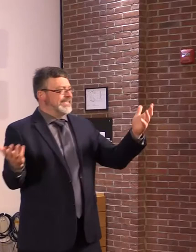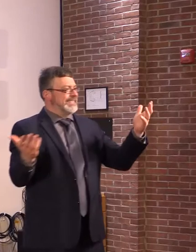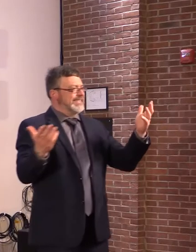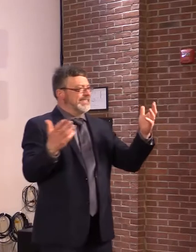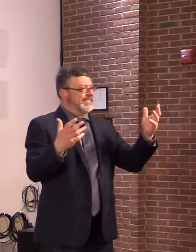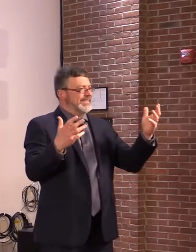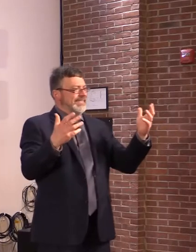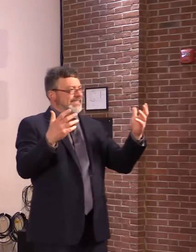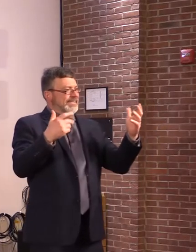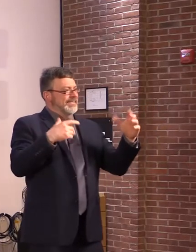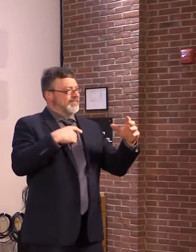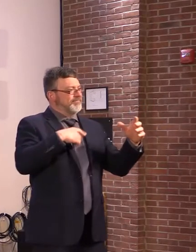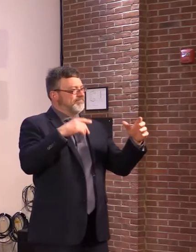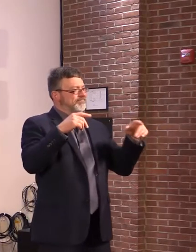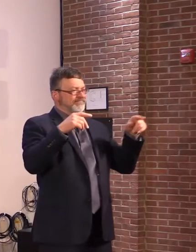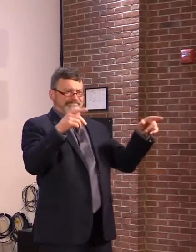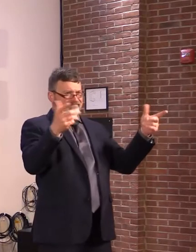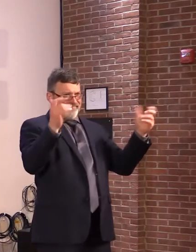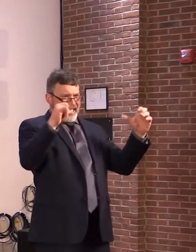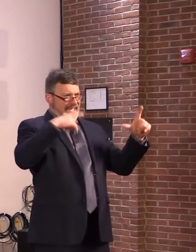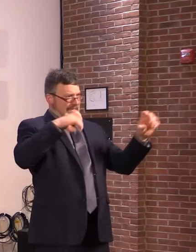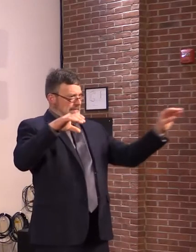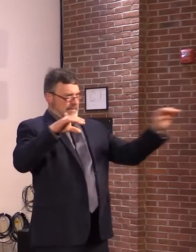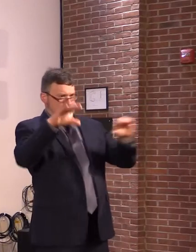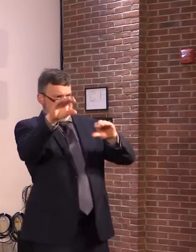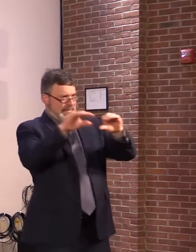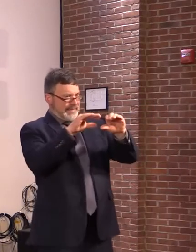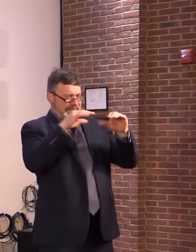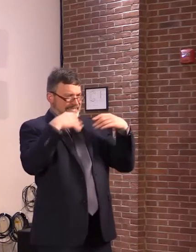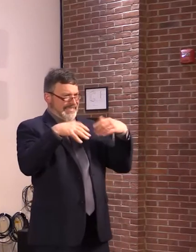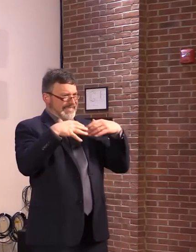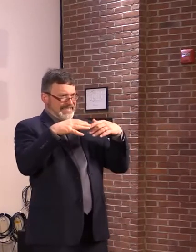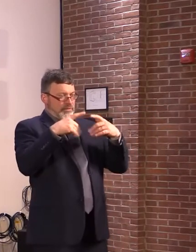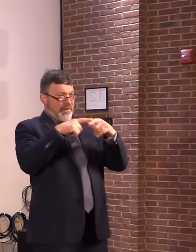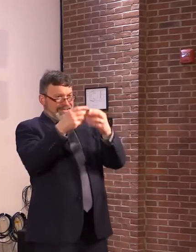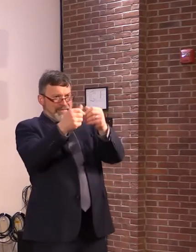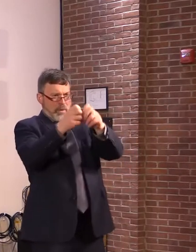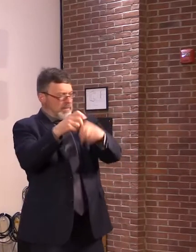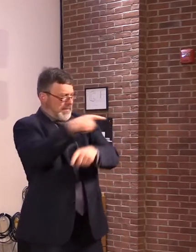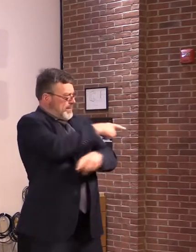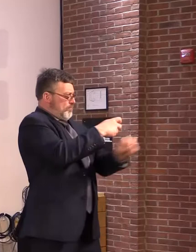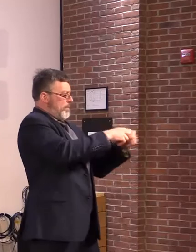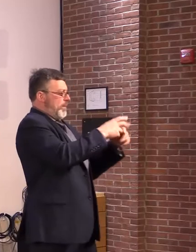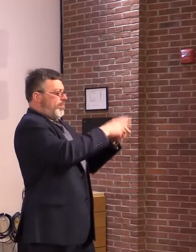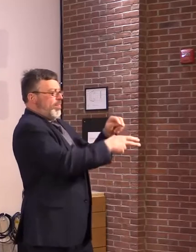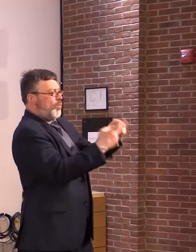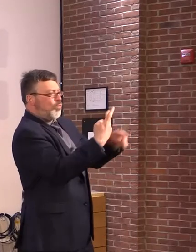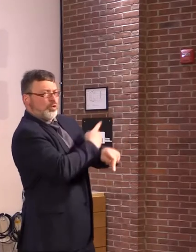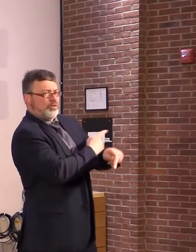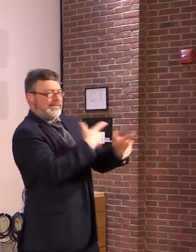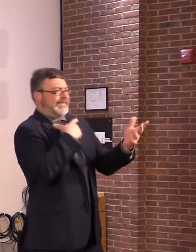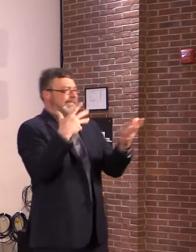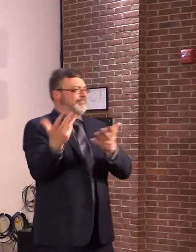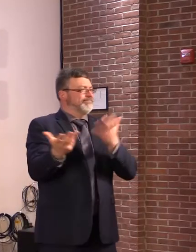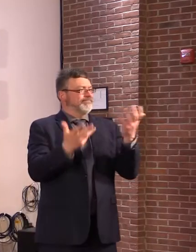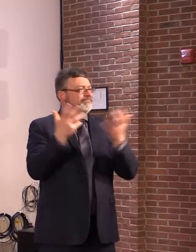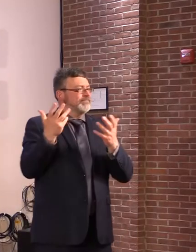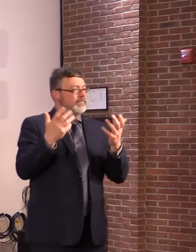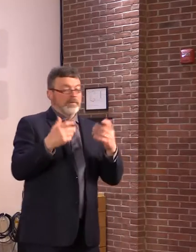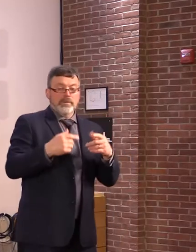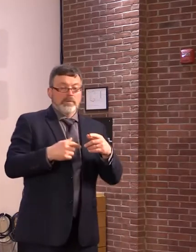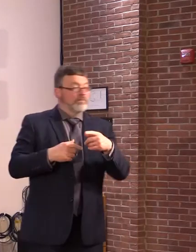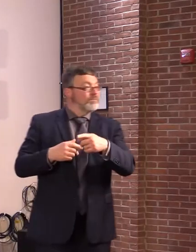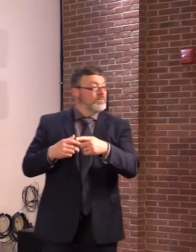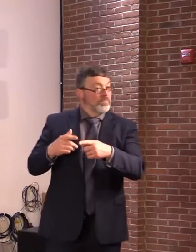see where that goes in the next couple of years. So you're willing to give it a go? Yeah. I mean, I think it's fair. I think it's more fair for especially